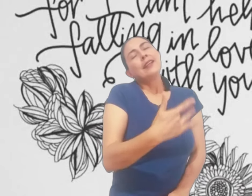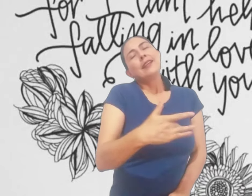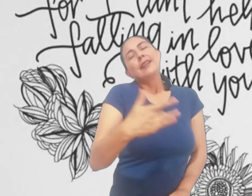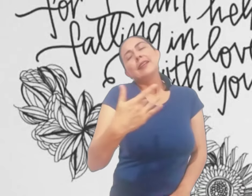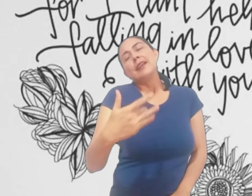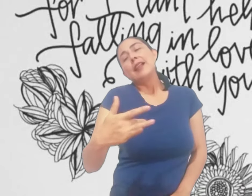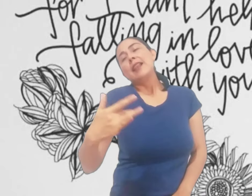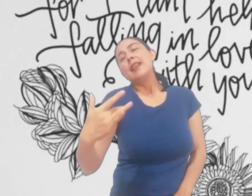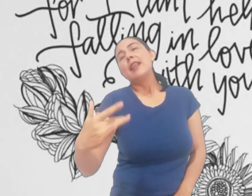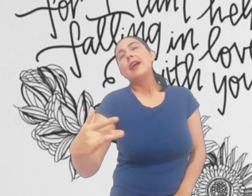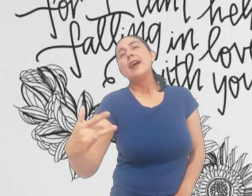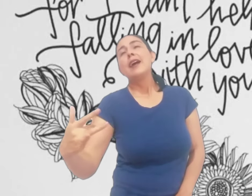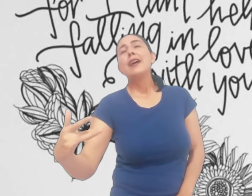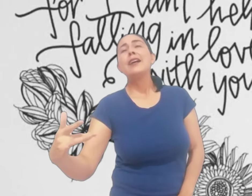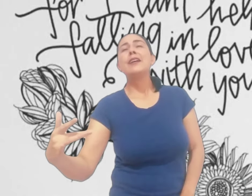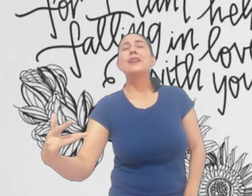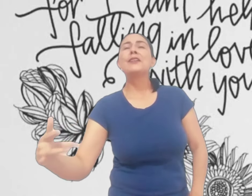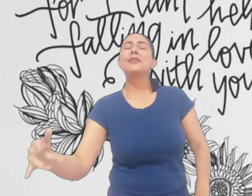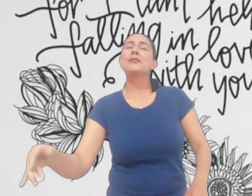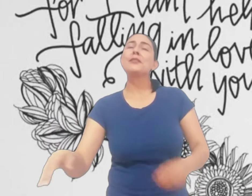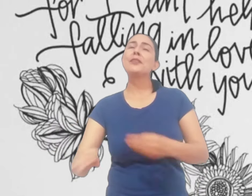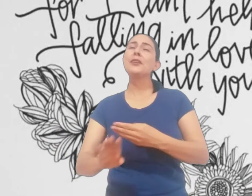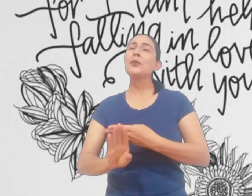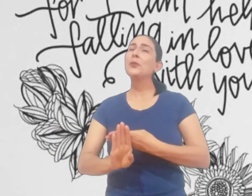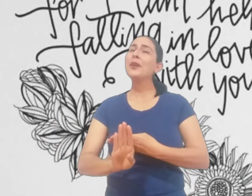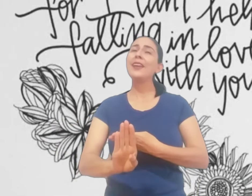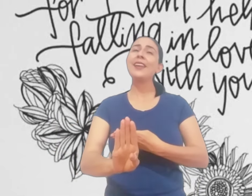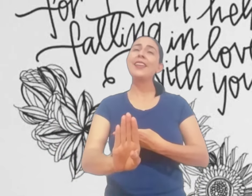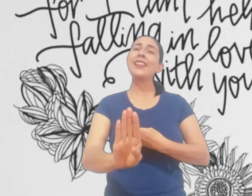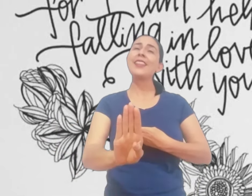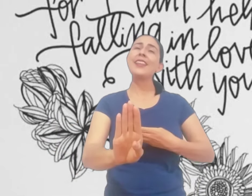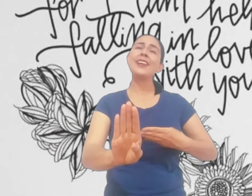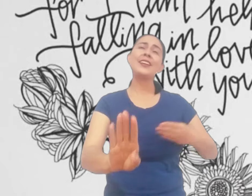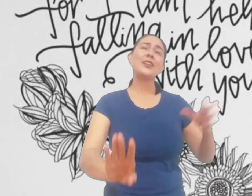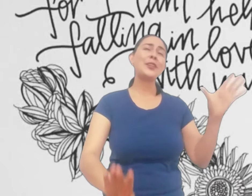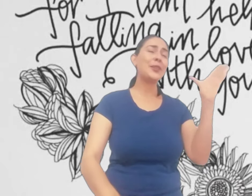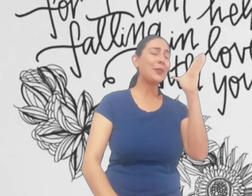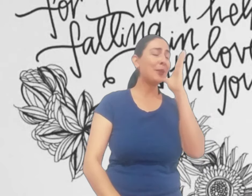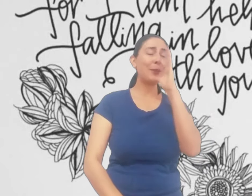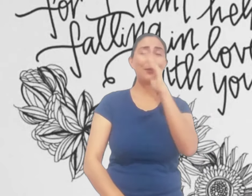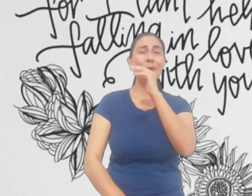in love with you